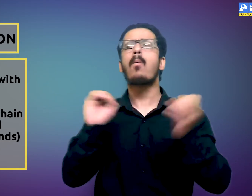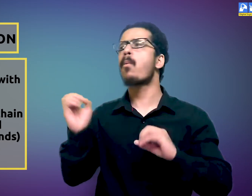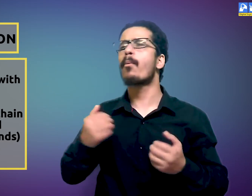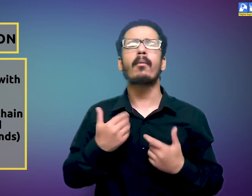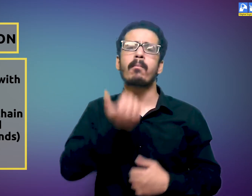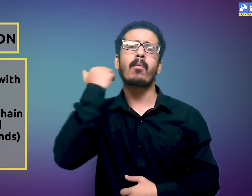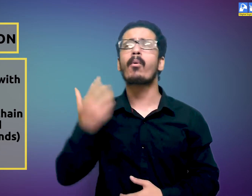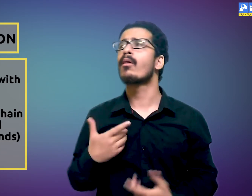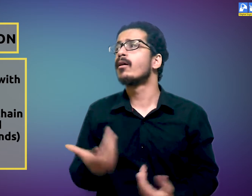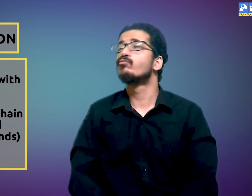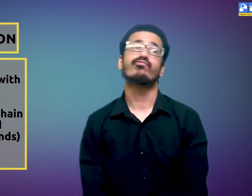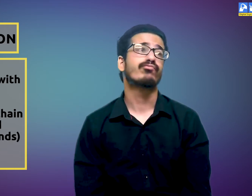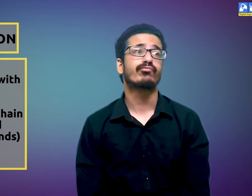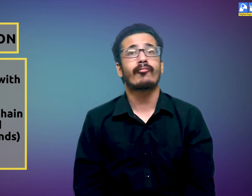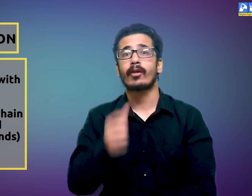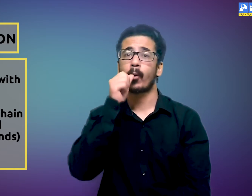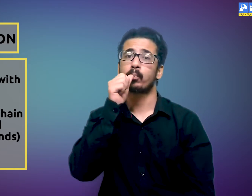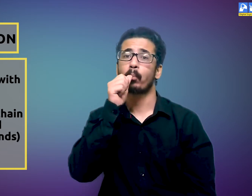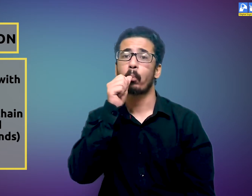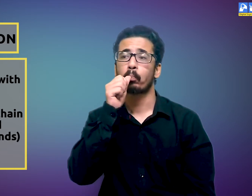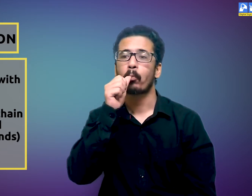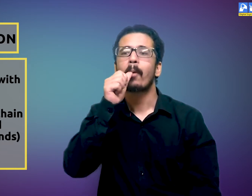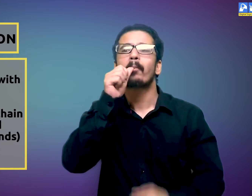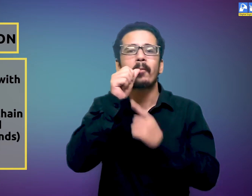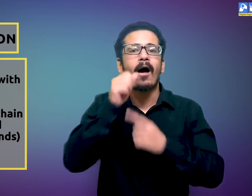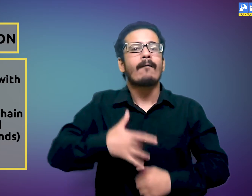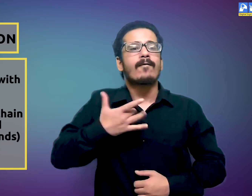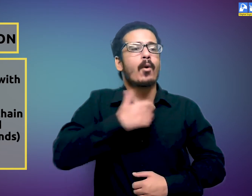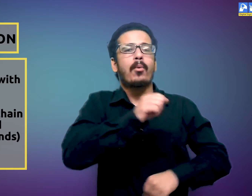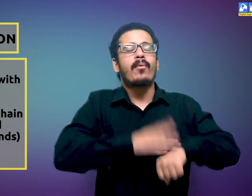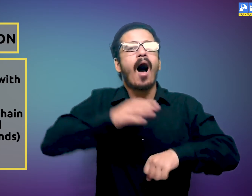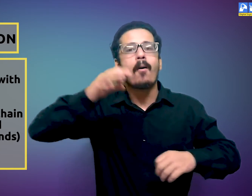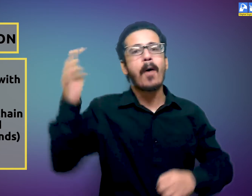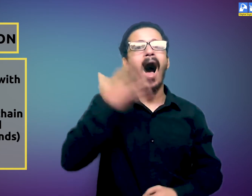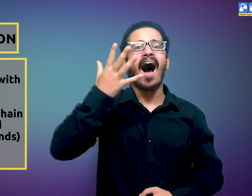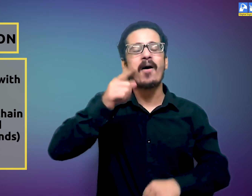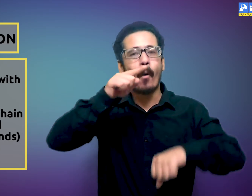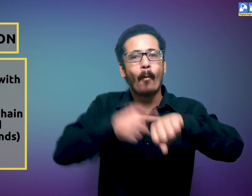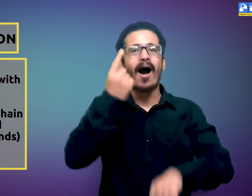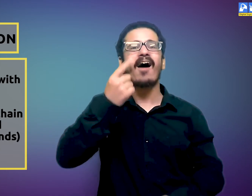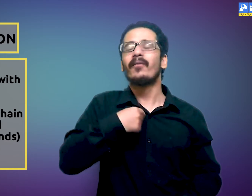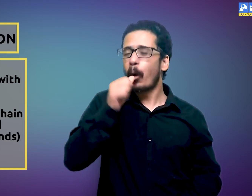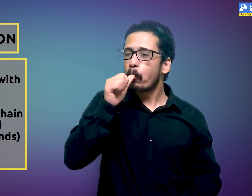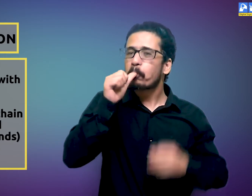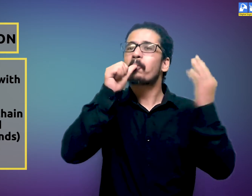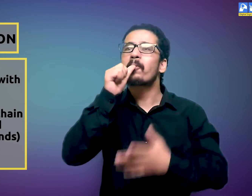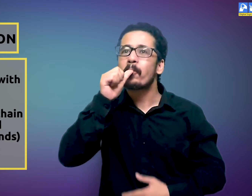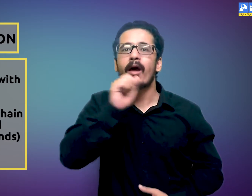if there is no one around to talk to the child, then in that spare time, child gets bored and starts to suck his or her thumb.